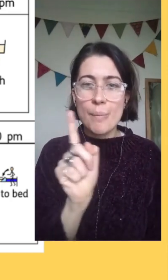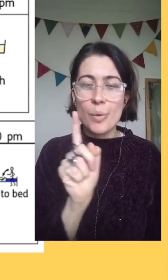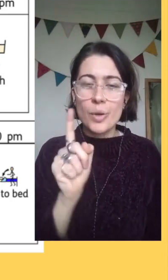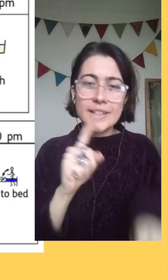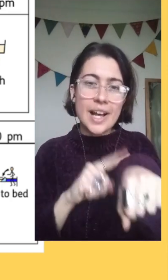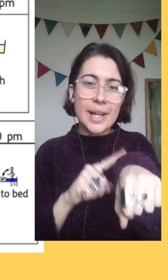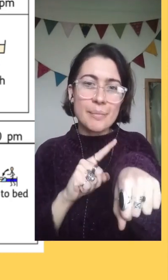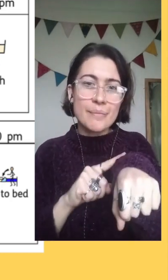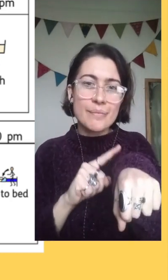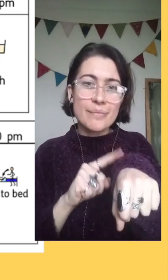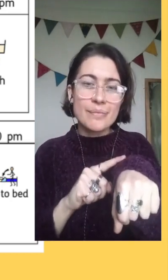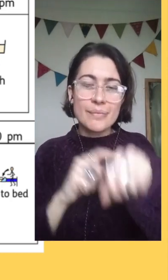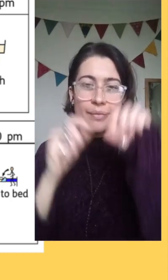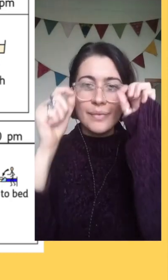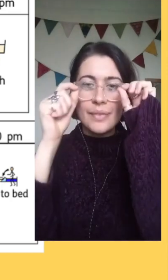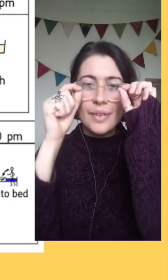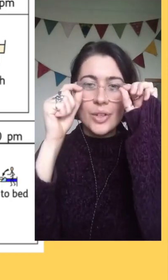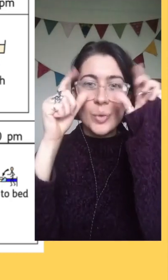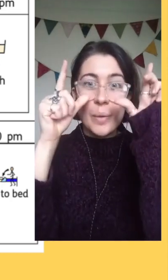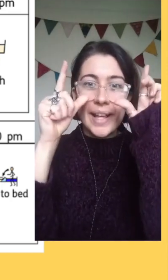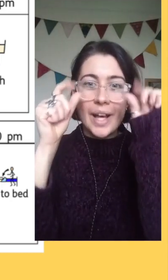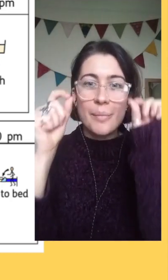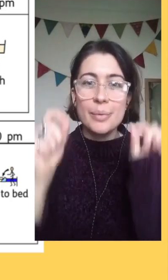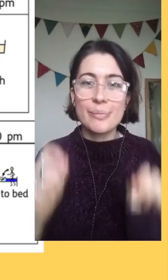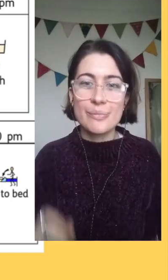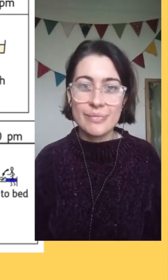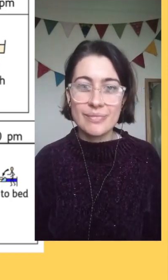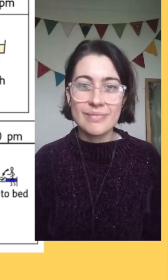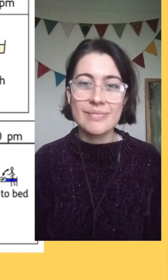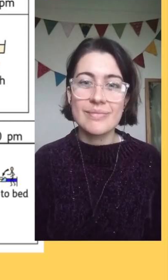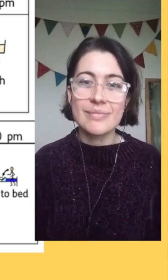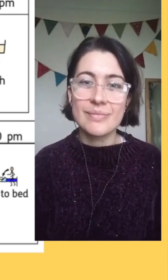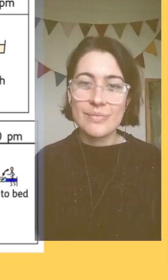But what time do I wake up?